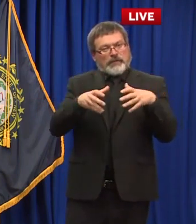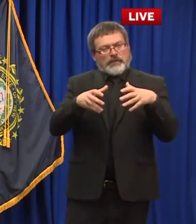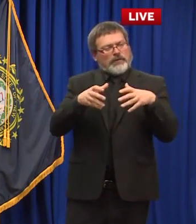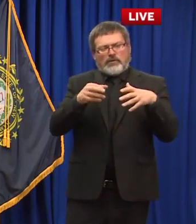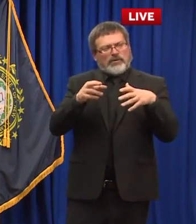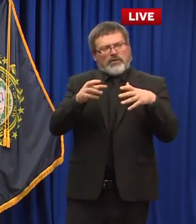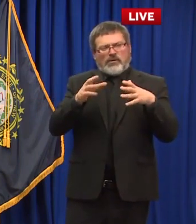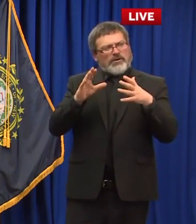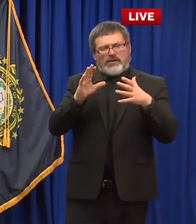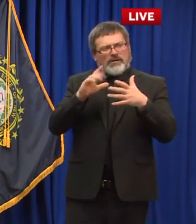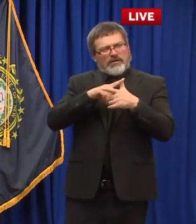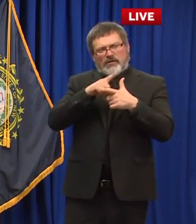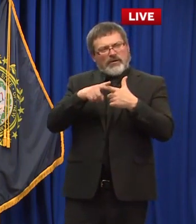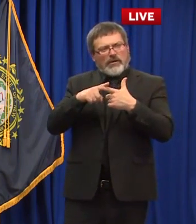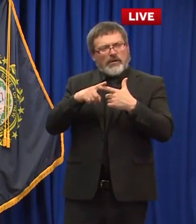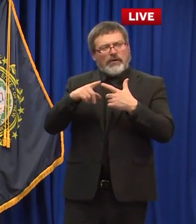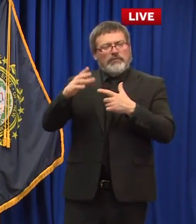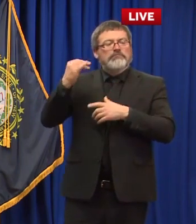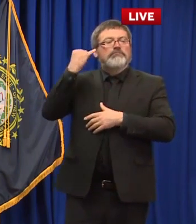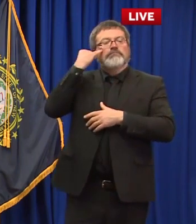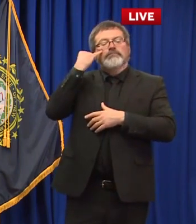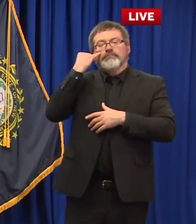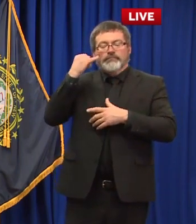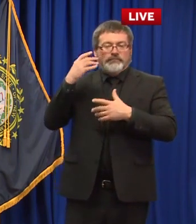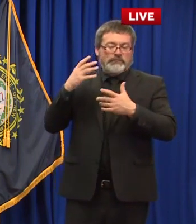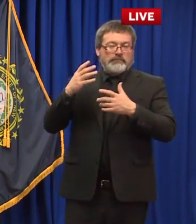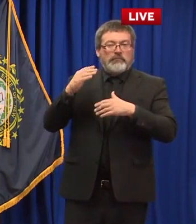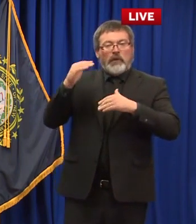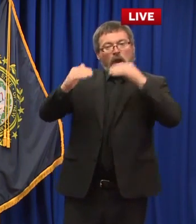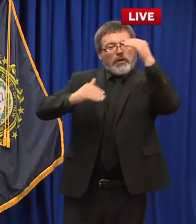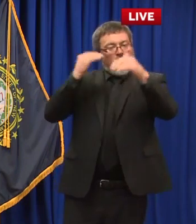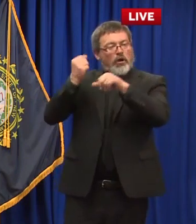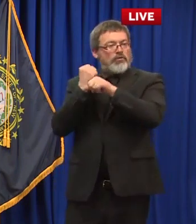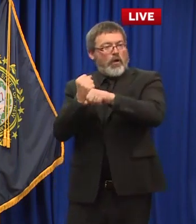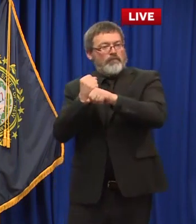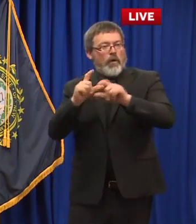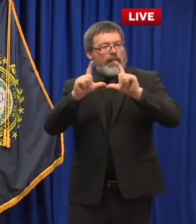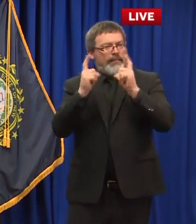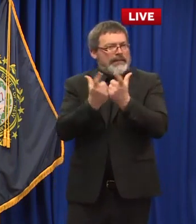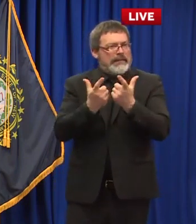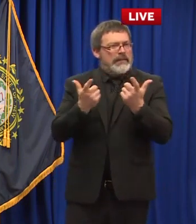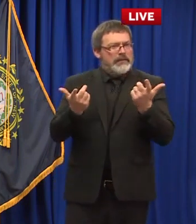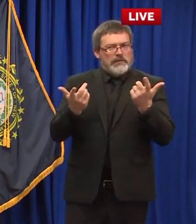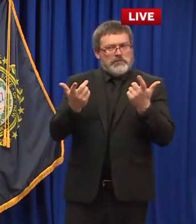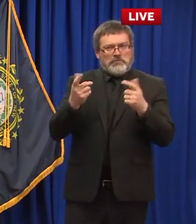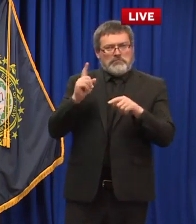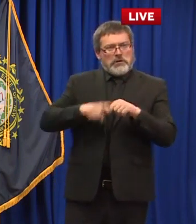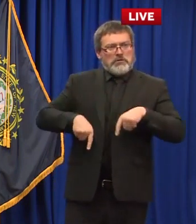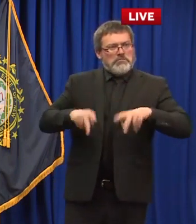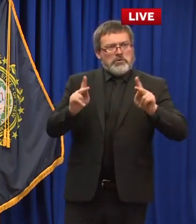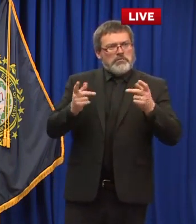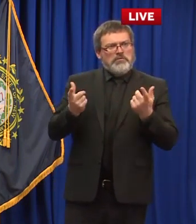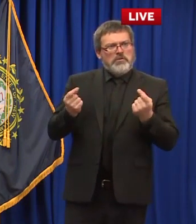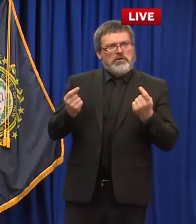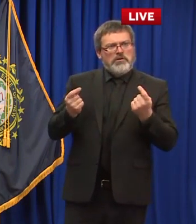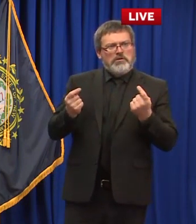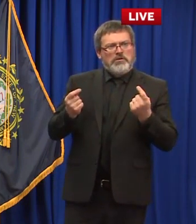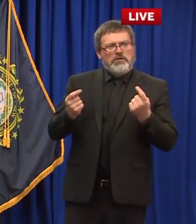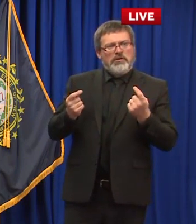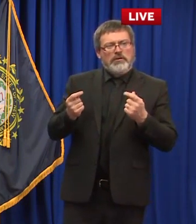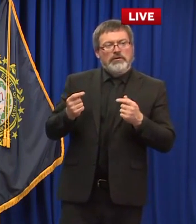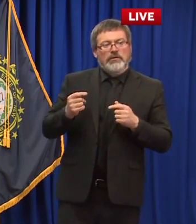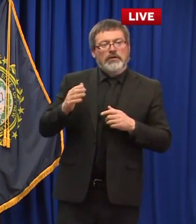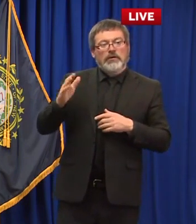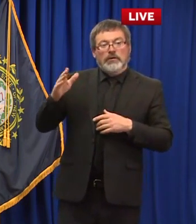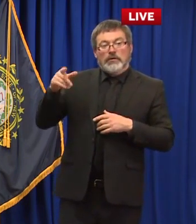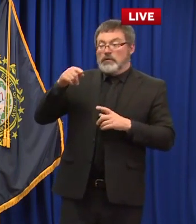softball leagues who have 25 or 30 people show up for a game would not be allowed are you expecting that not to happen in june i don't know on june 15th in